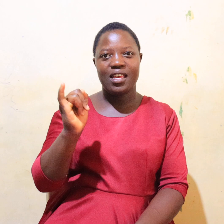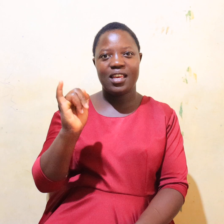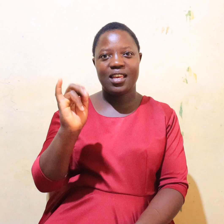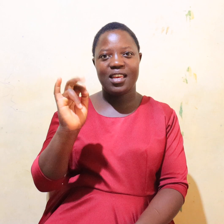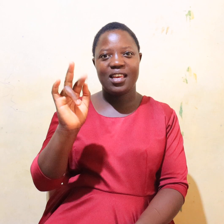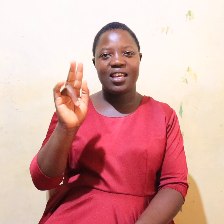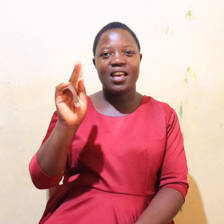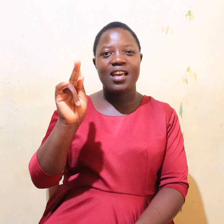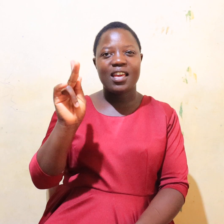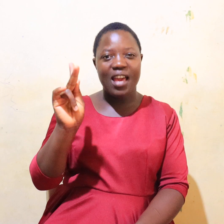Welcome.